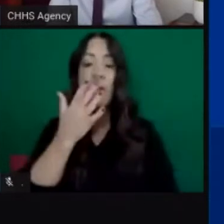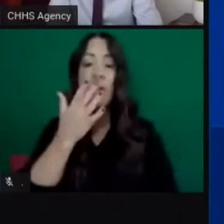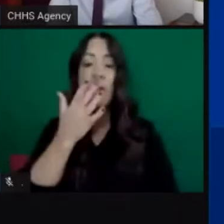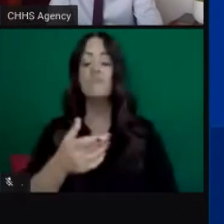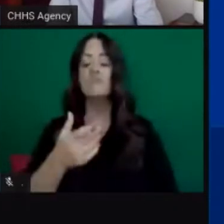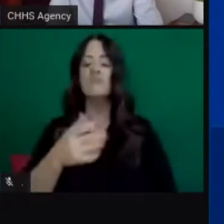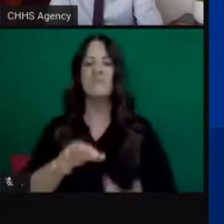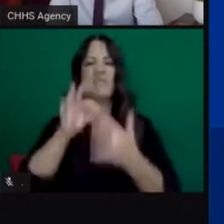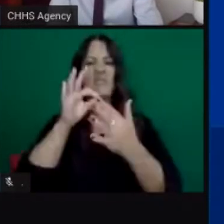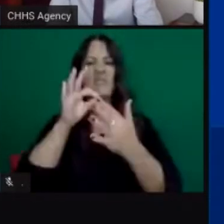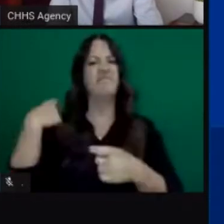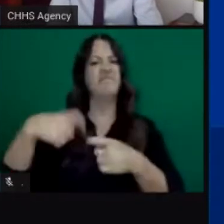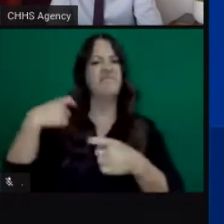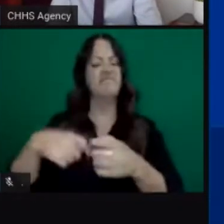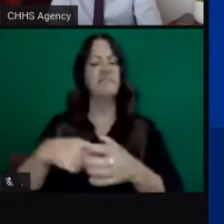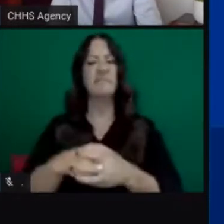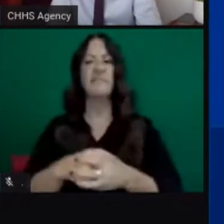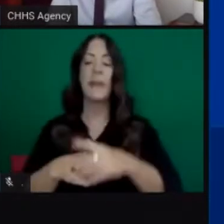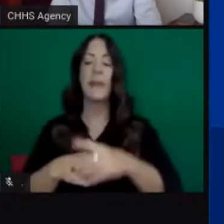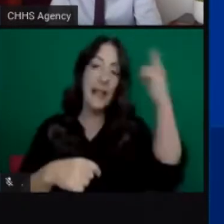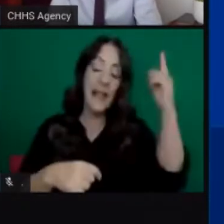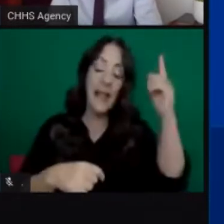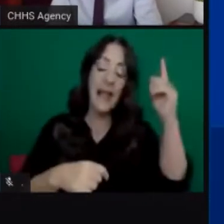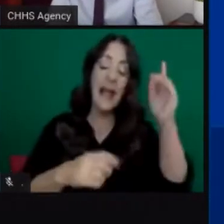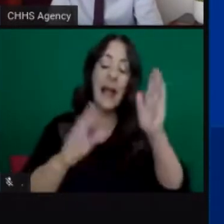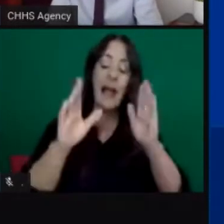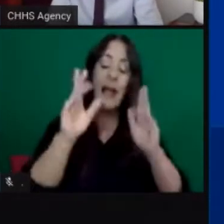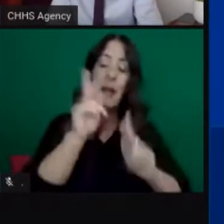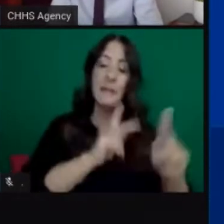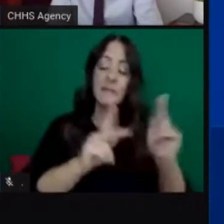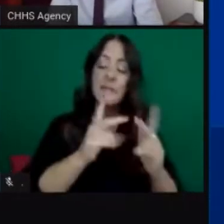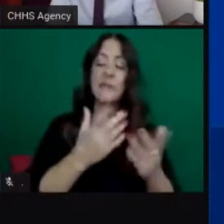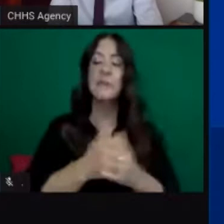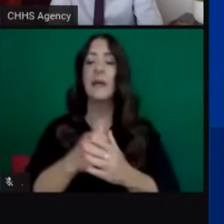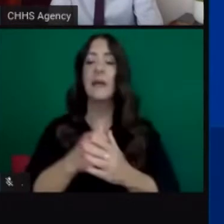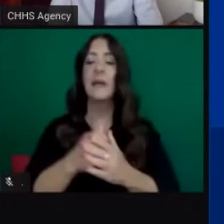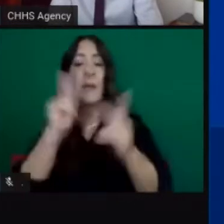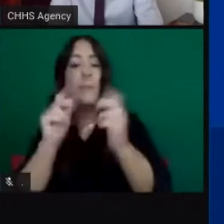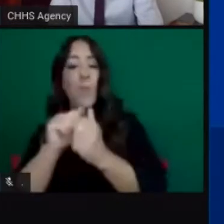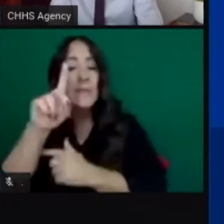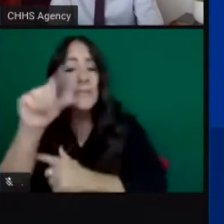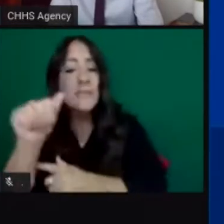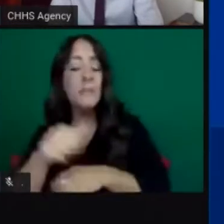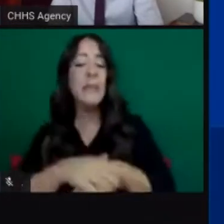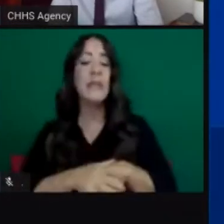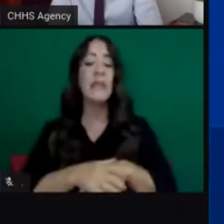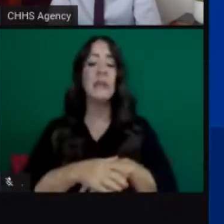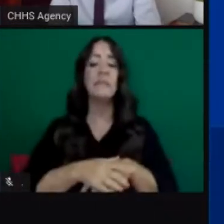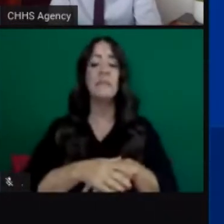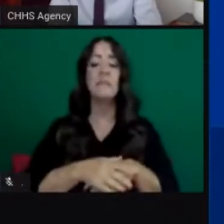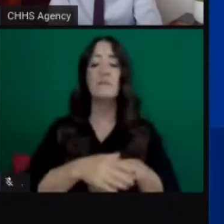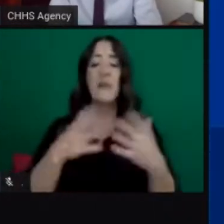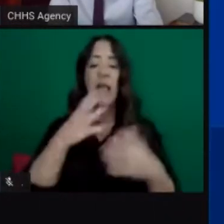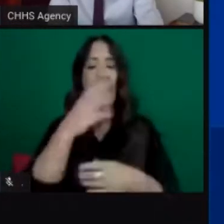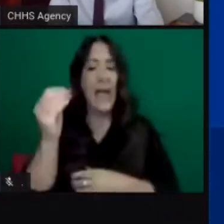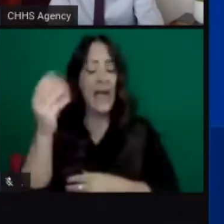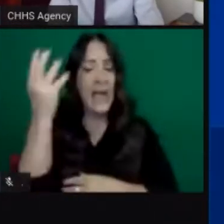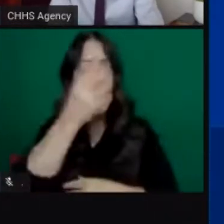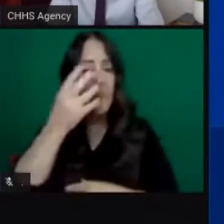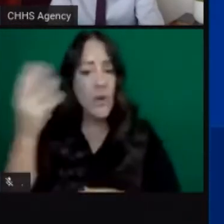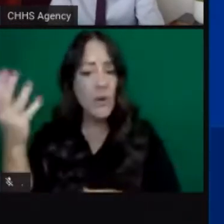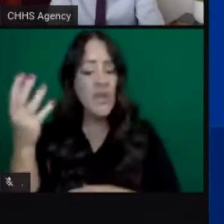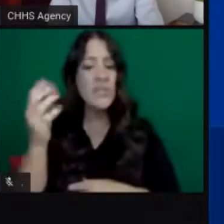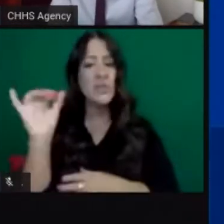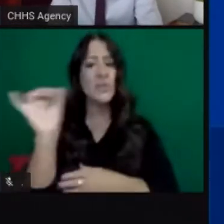and black Californians persons with disabilities and functional needs and immigrant populations across